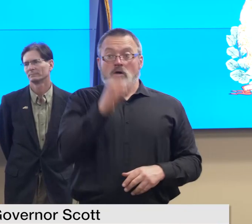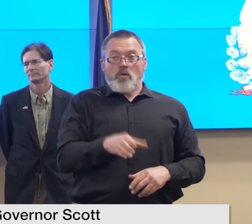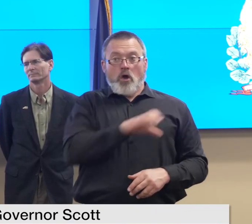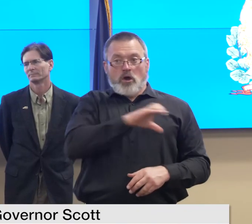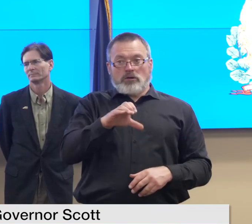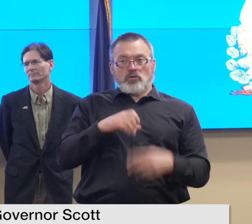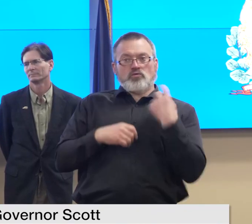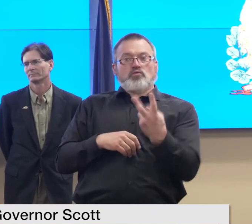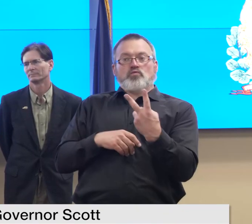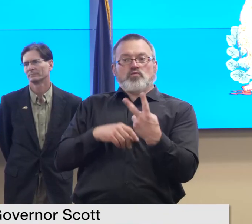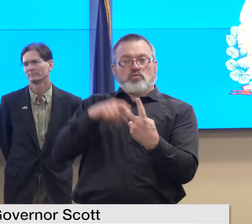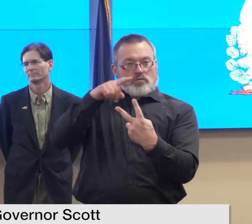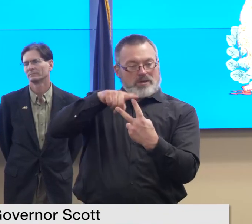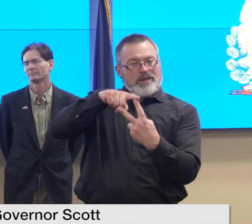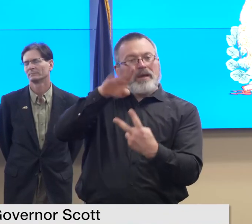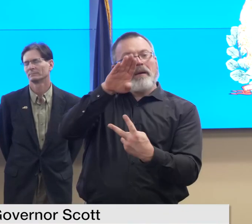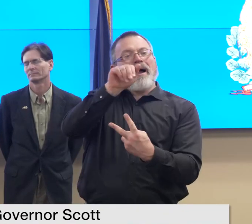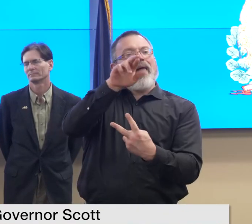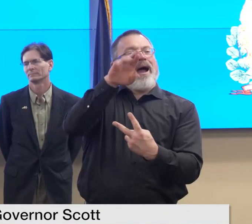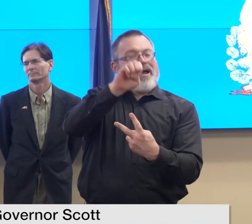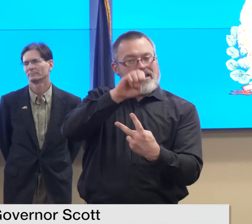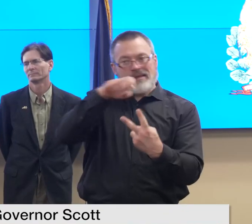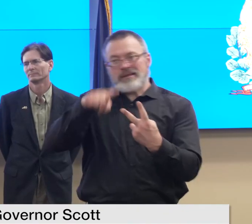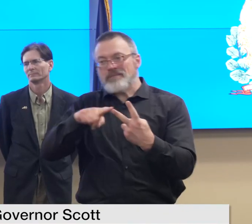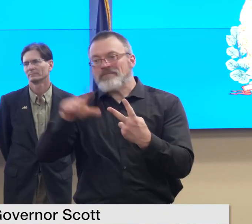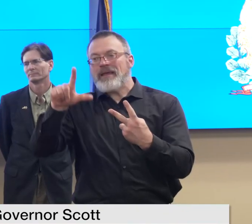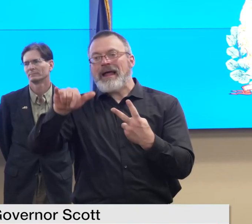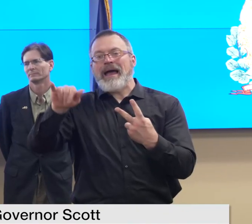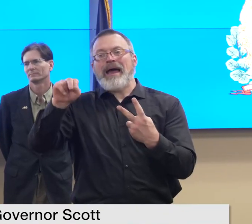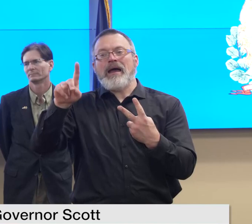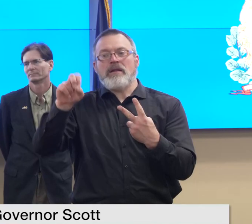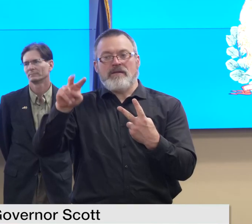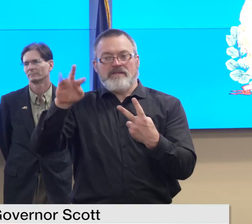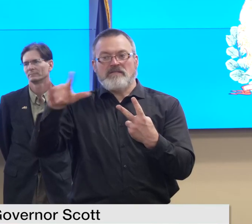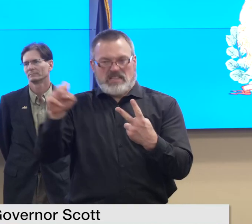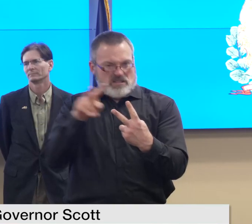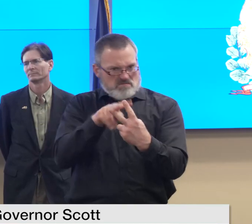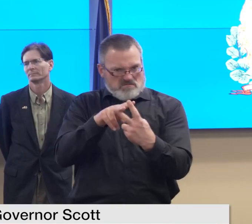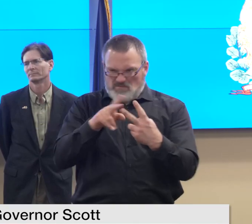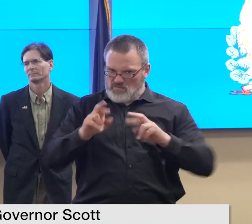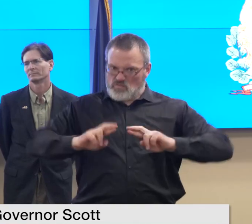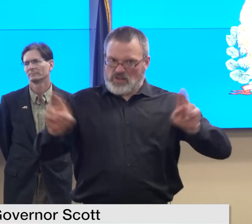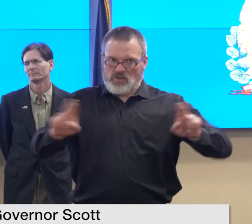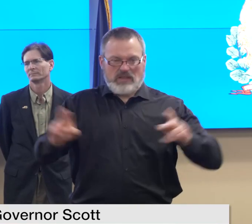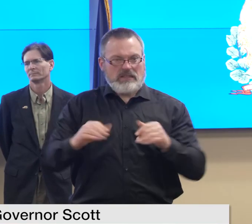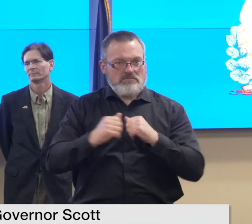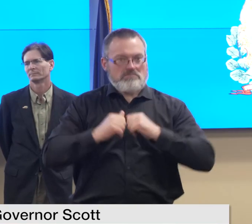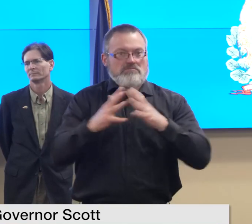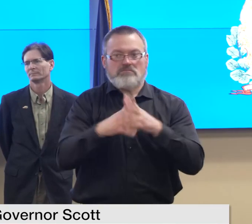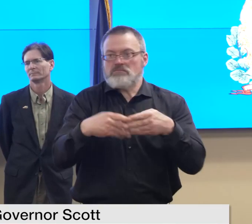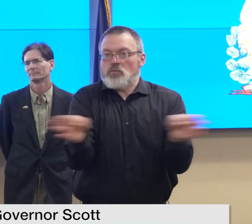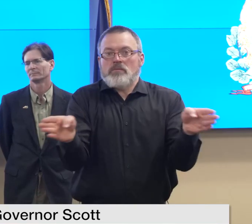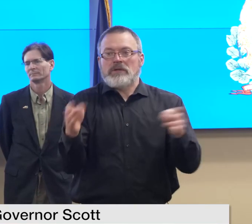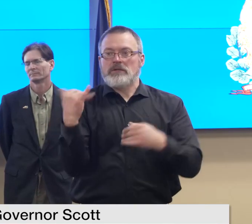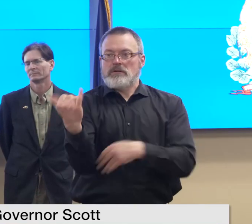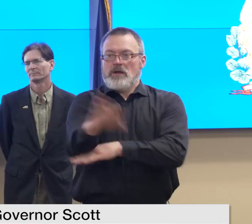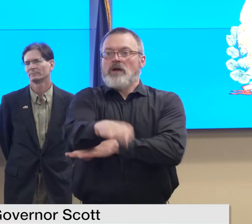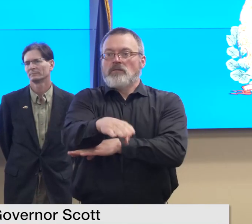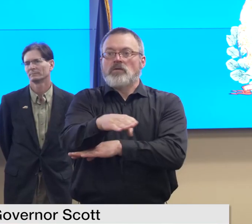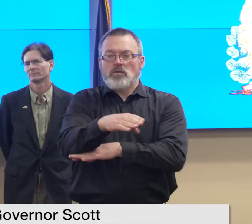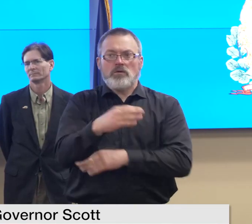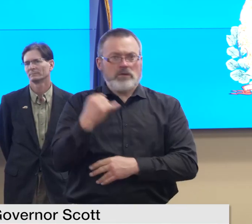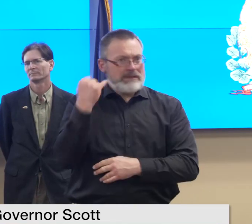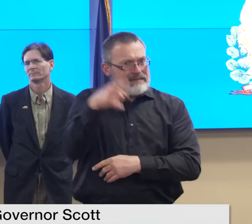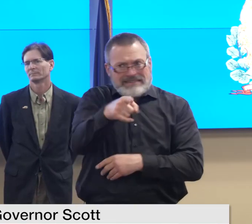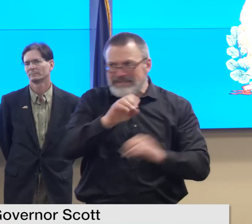standby status as of this afternoon if people impacted by flooding need housing they should call